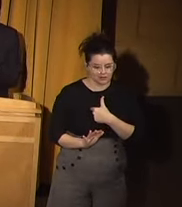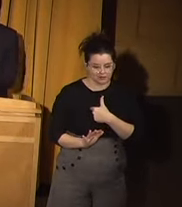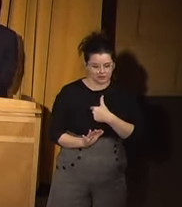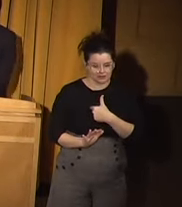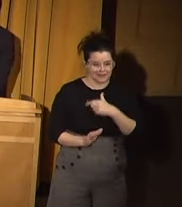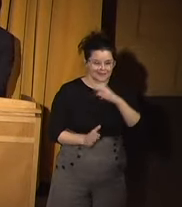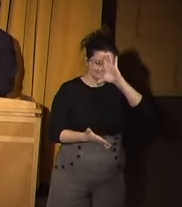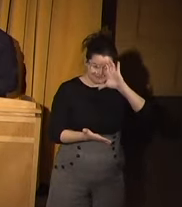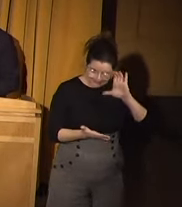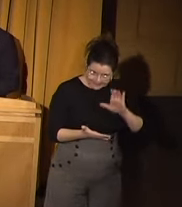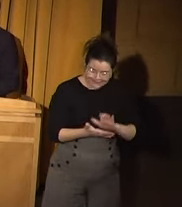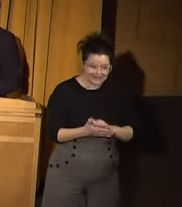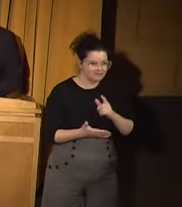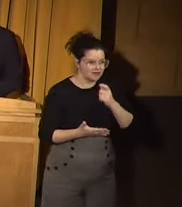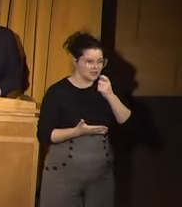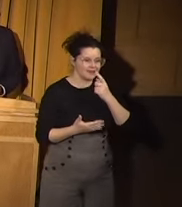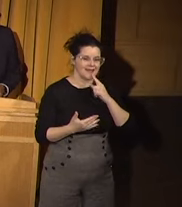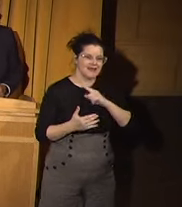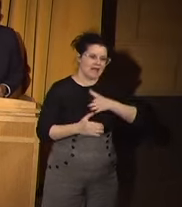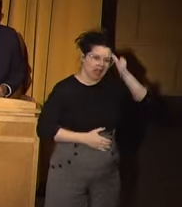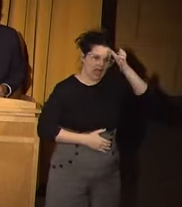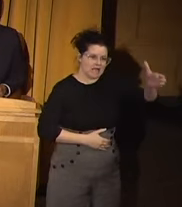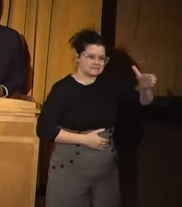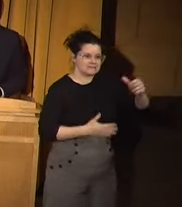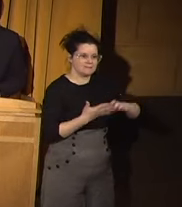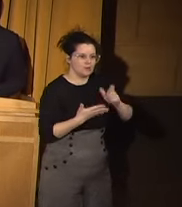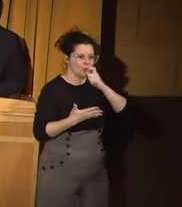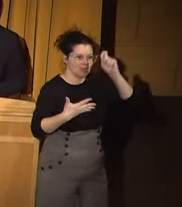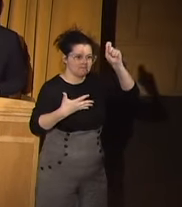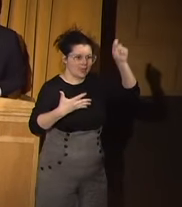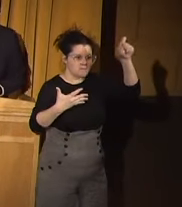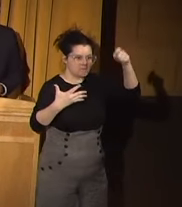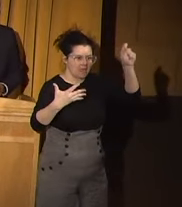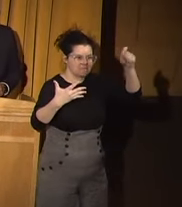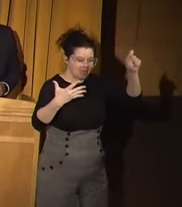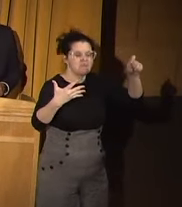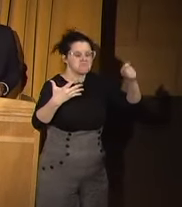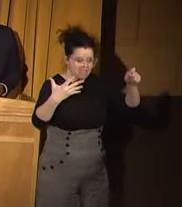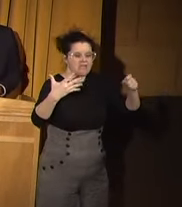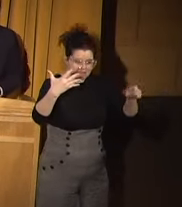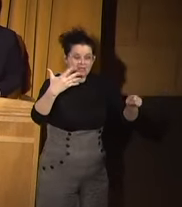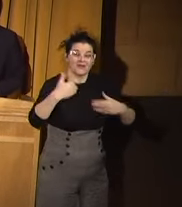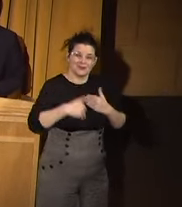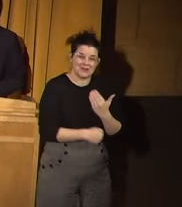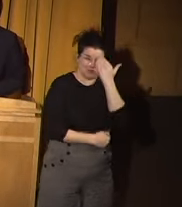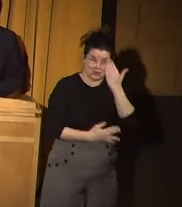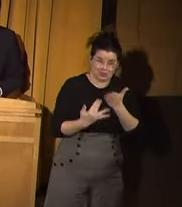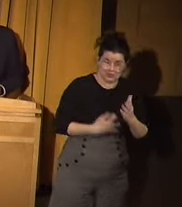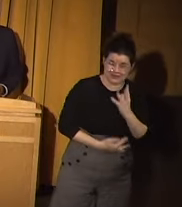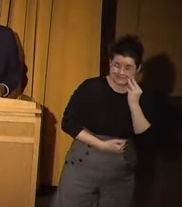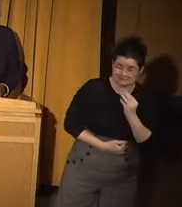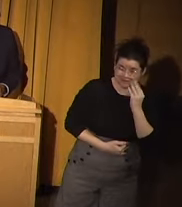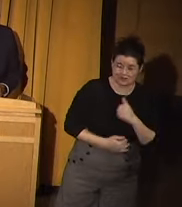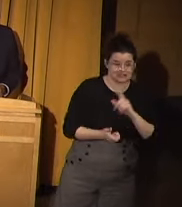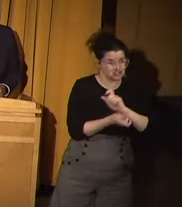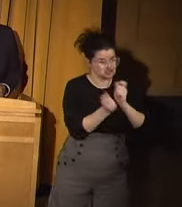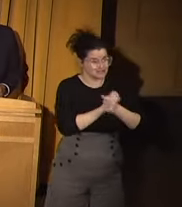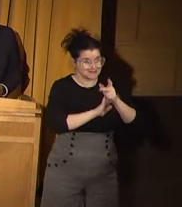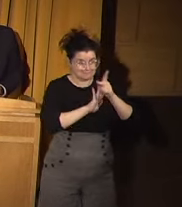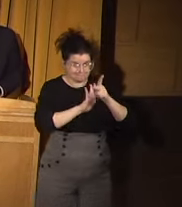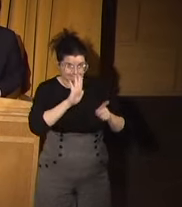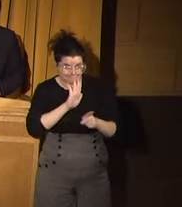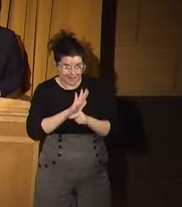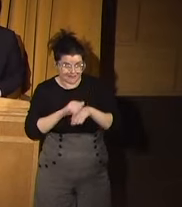believe in a check-the-box compliance methodology. We know through our experience that a change in policy does